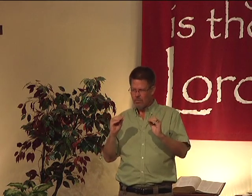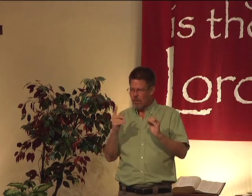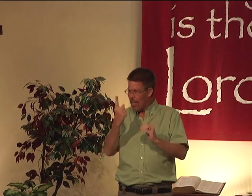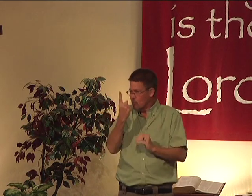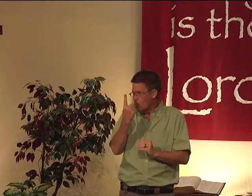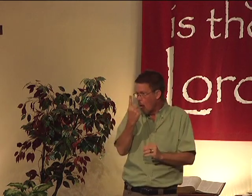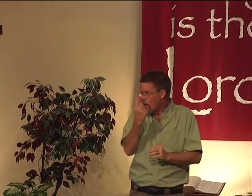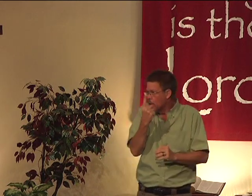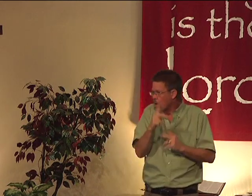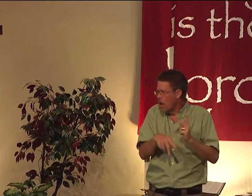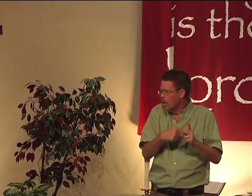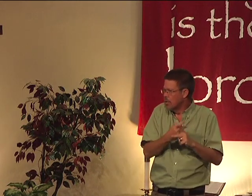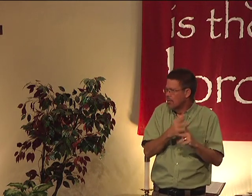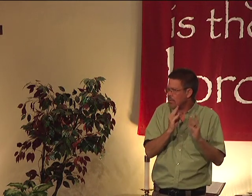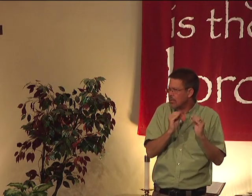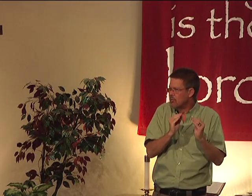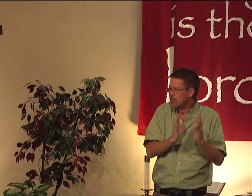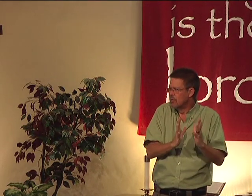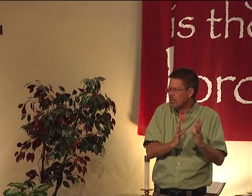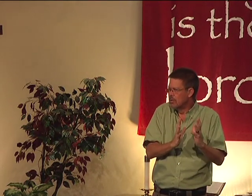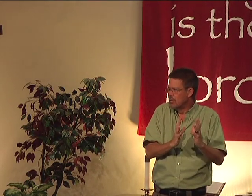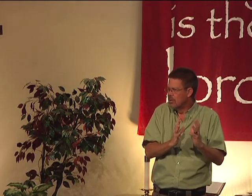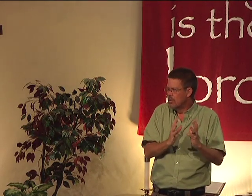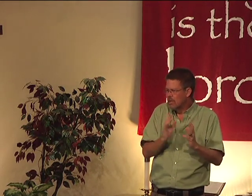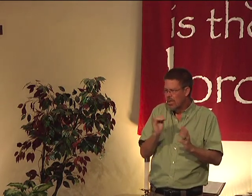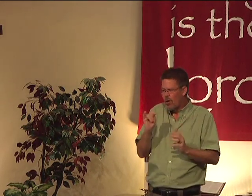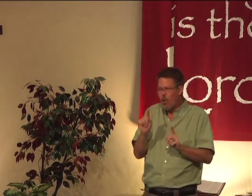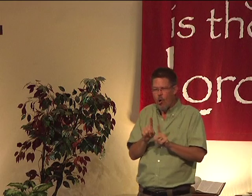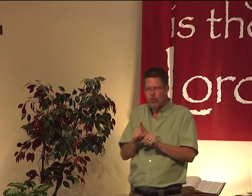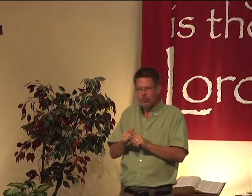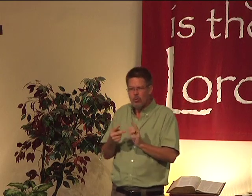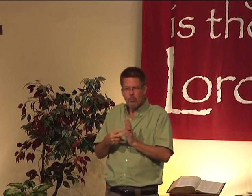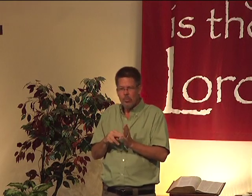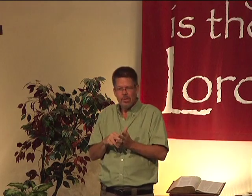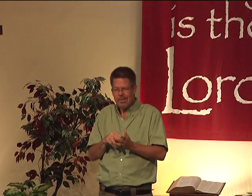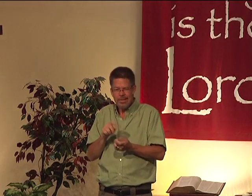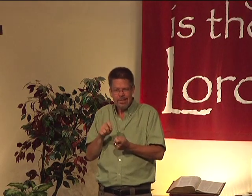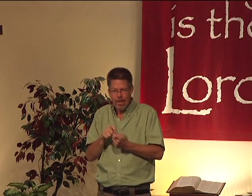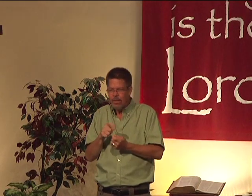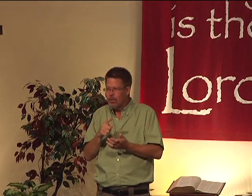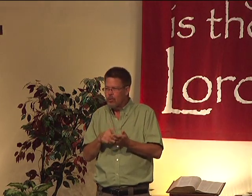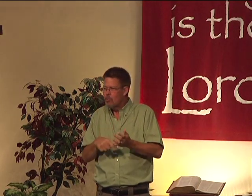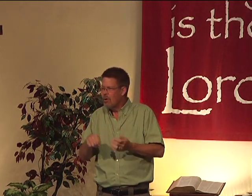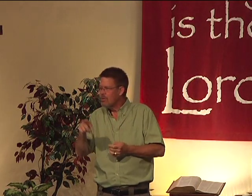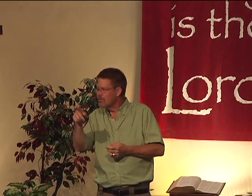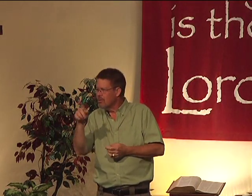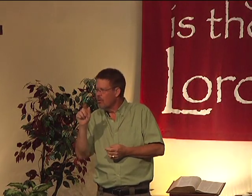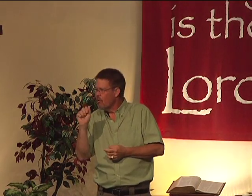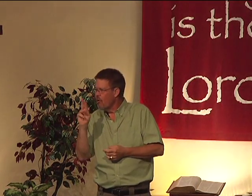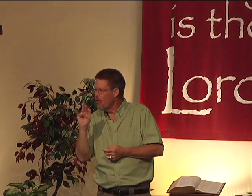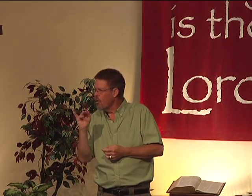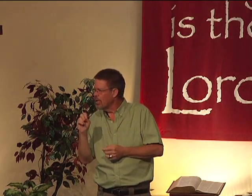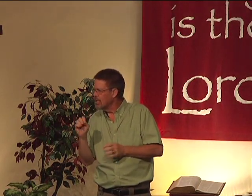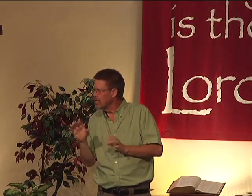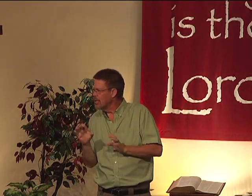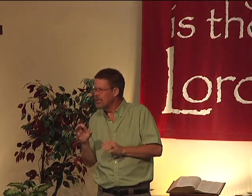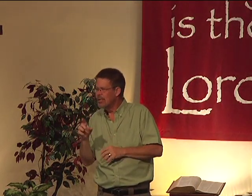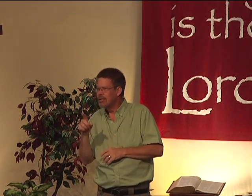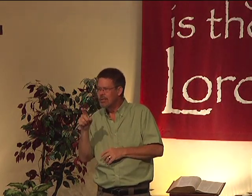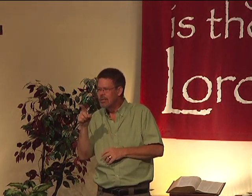of people looking at you. That is one kind of teaching. That's true. But it also can mean exactly what Arnie did.